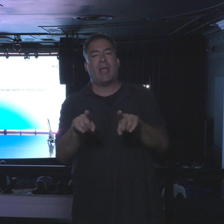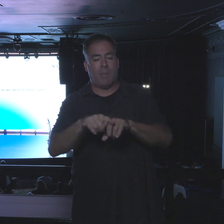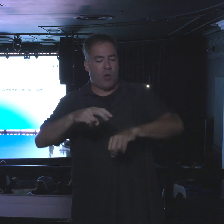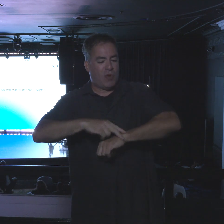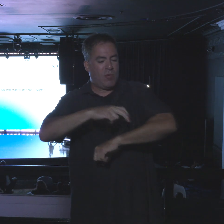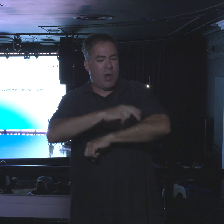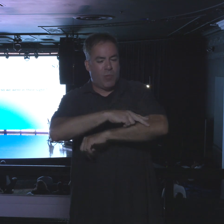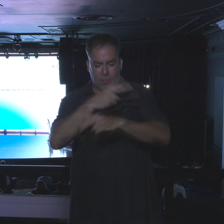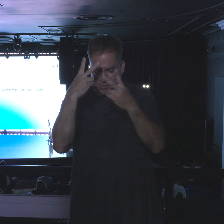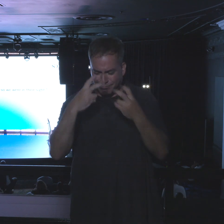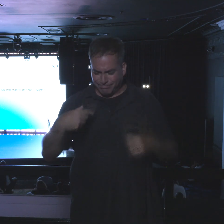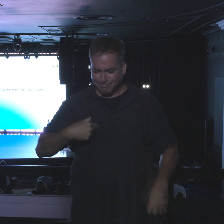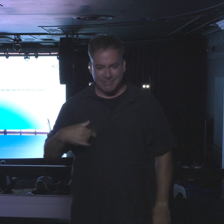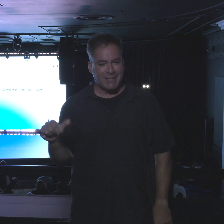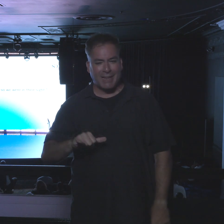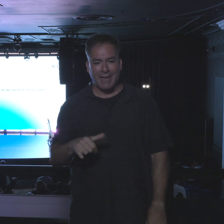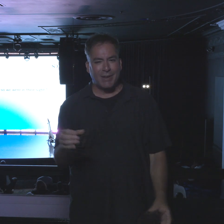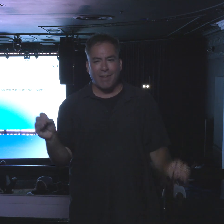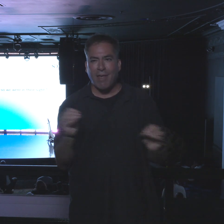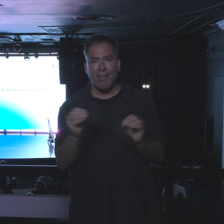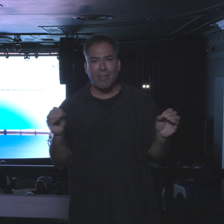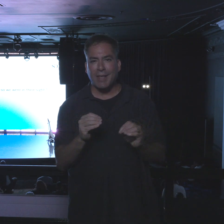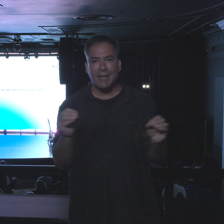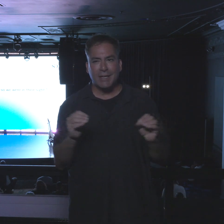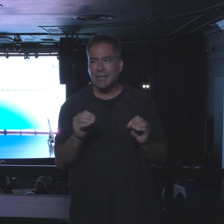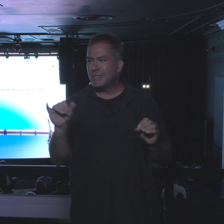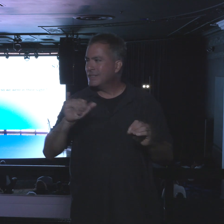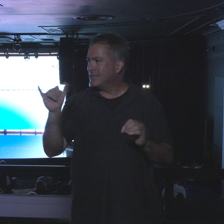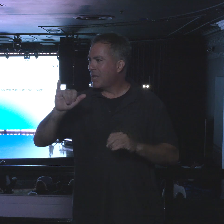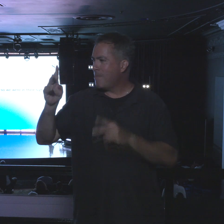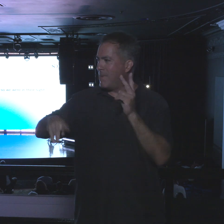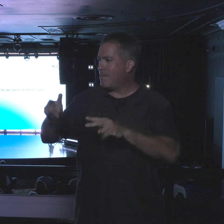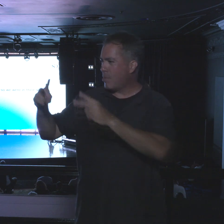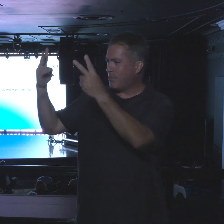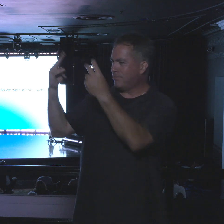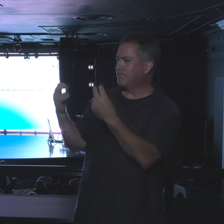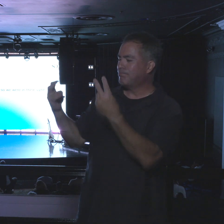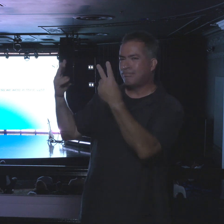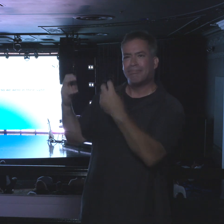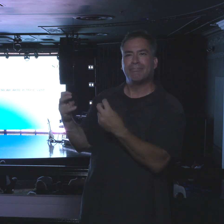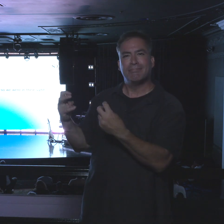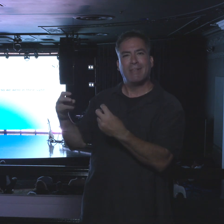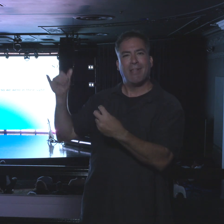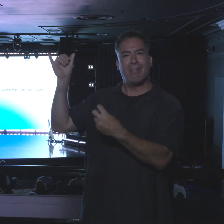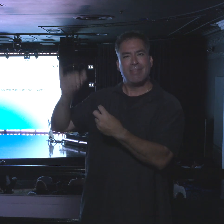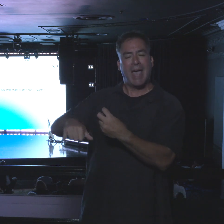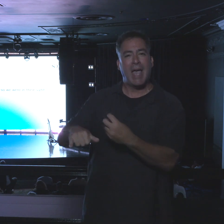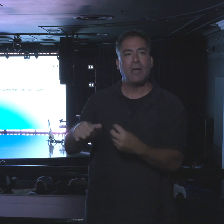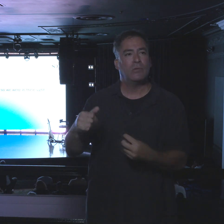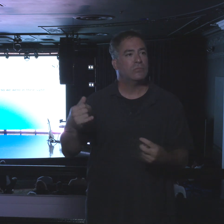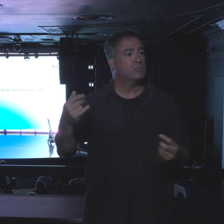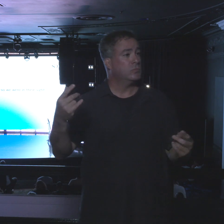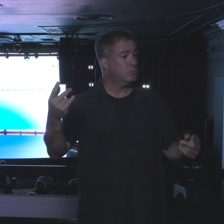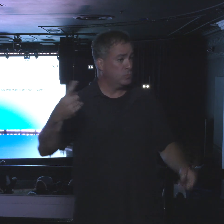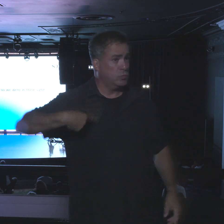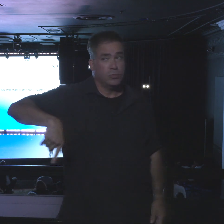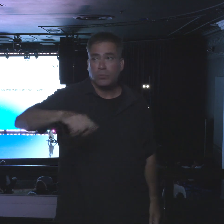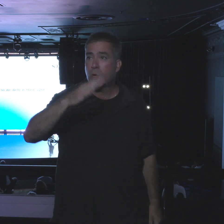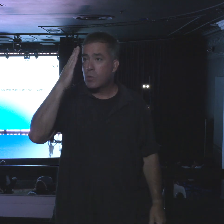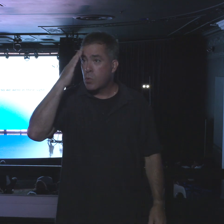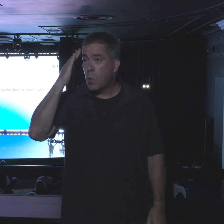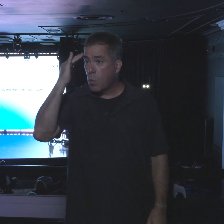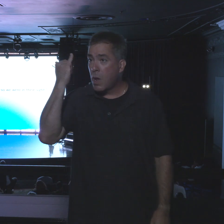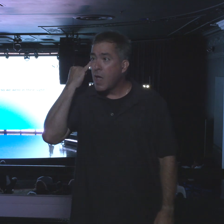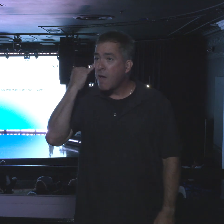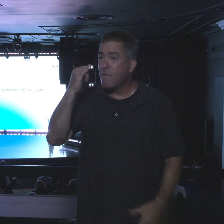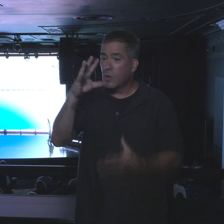So we were in their sight. Now, you and I know that if you know the